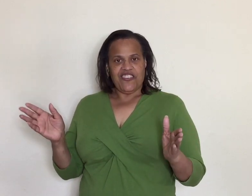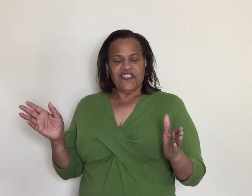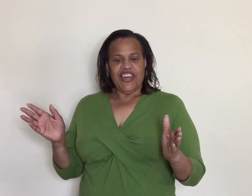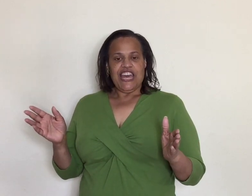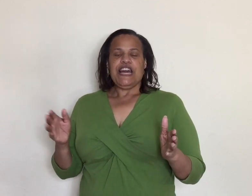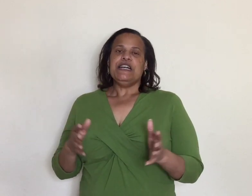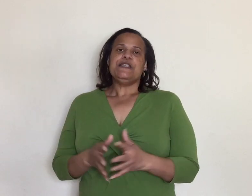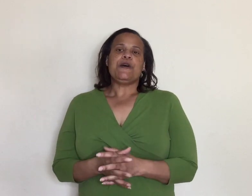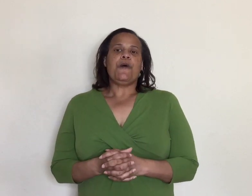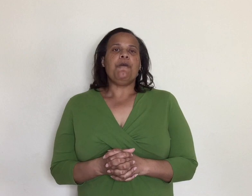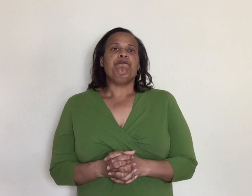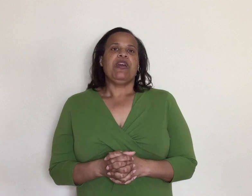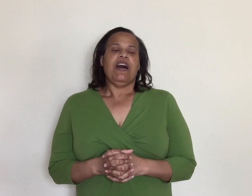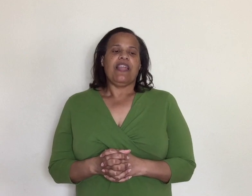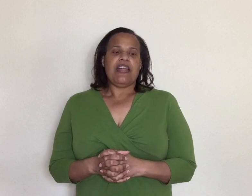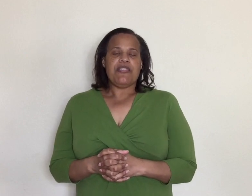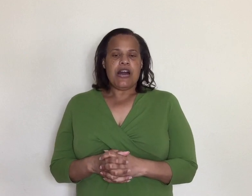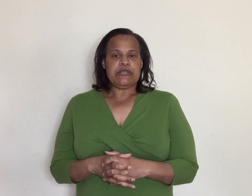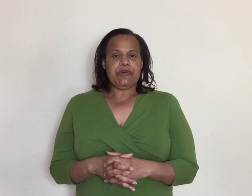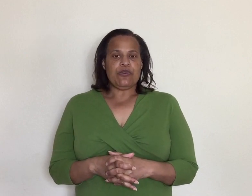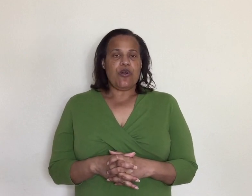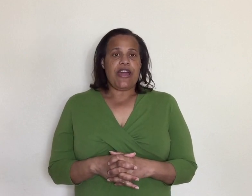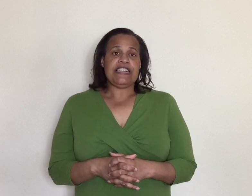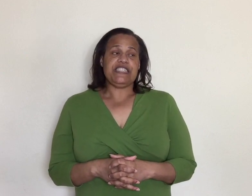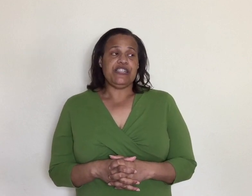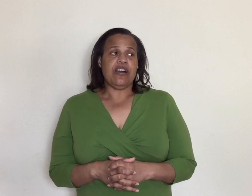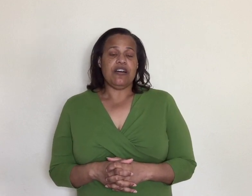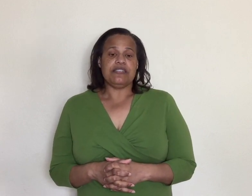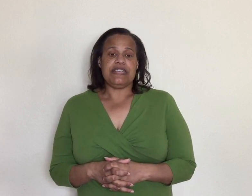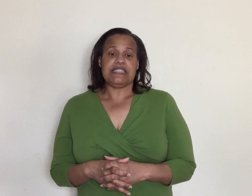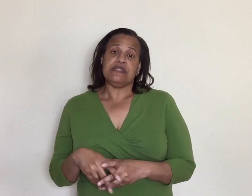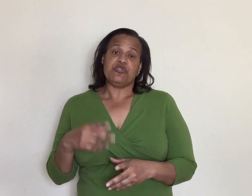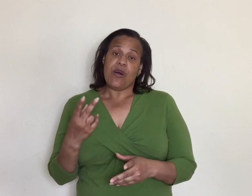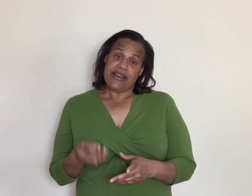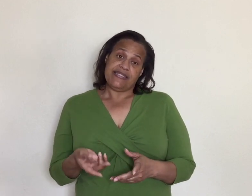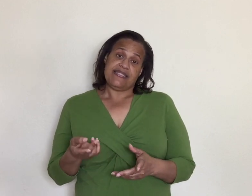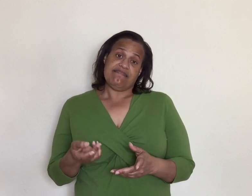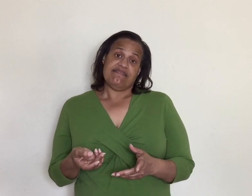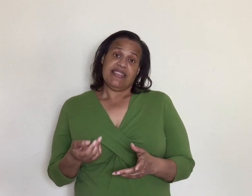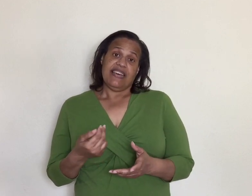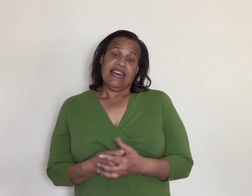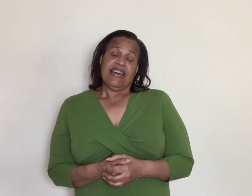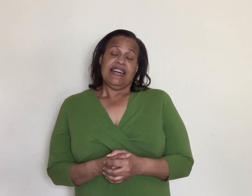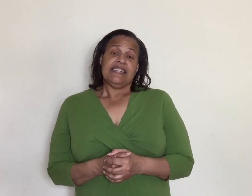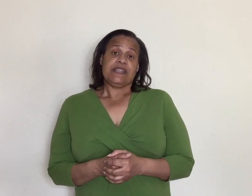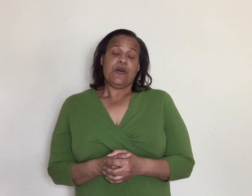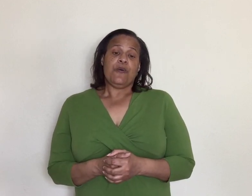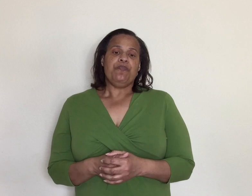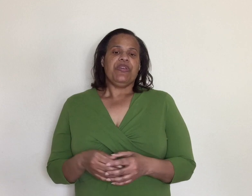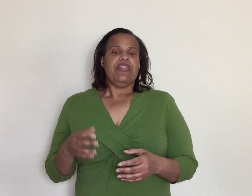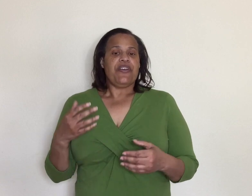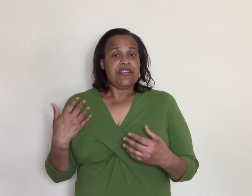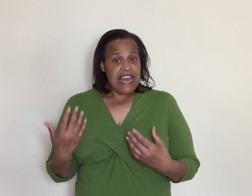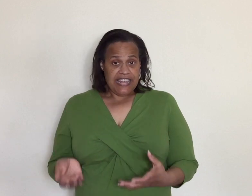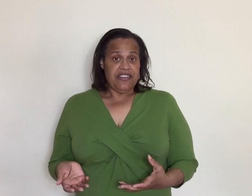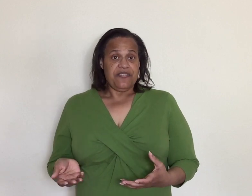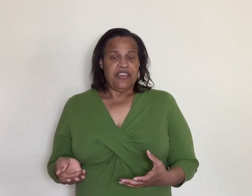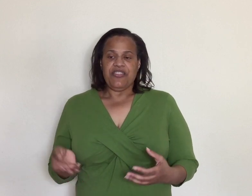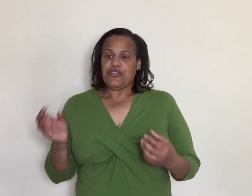so a lot of the hospital are actually uh testing them twice so they're negative and they're